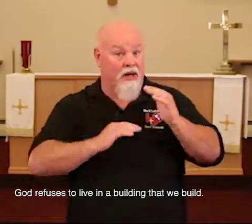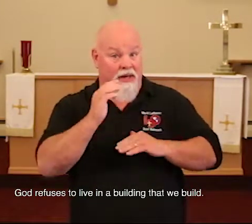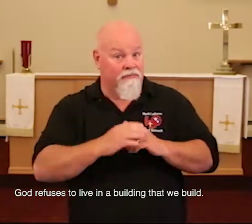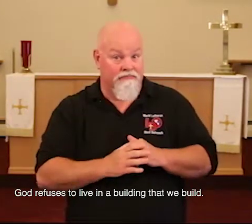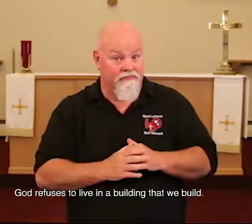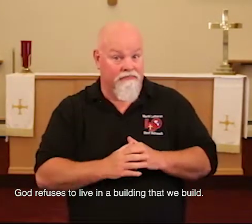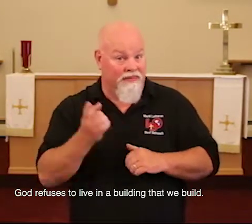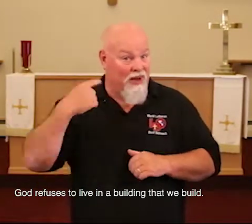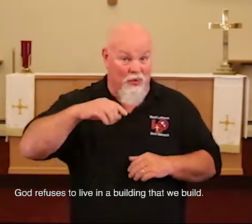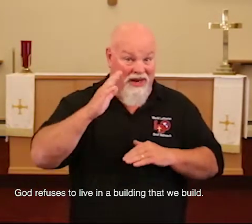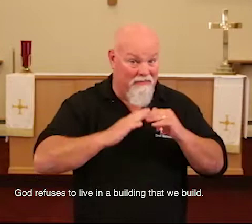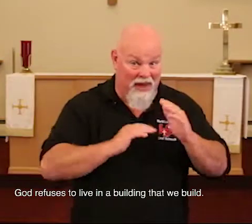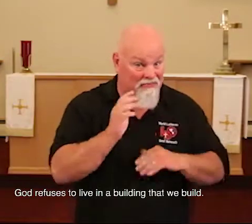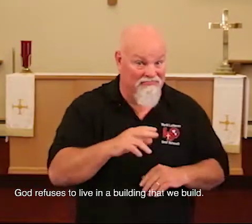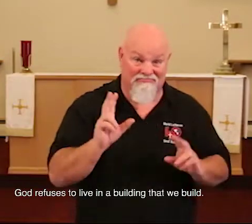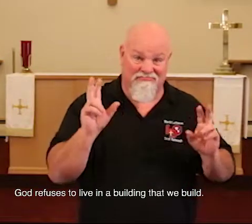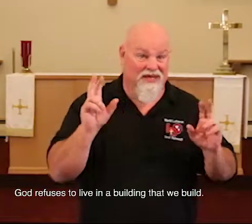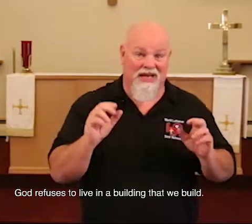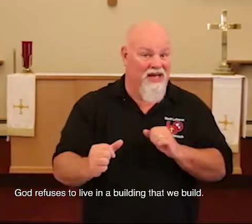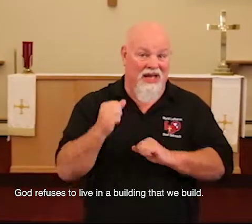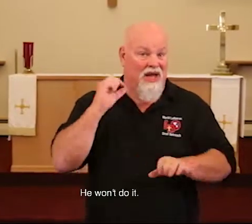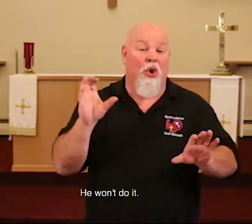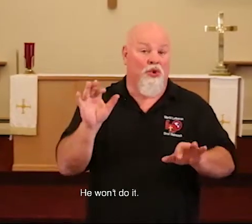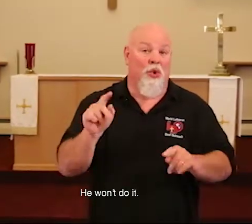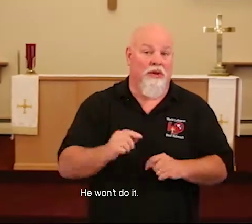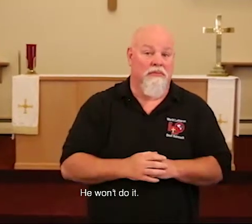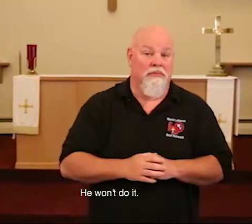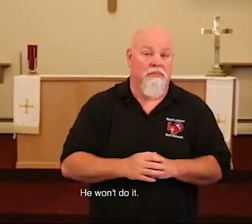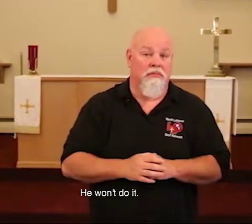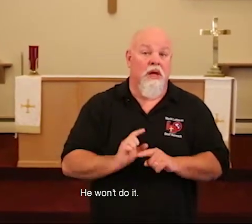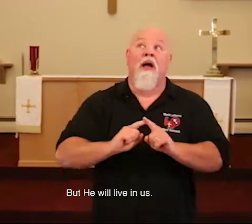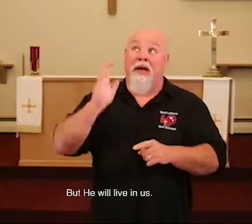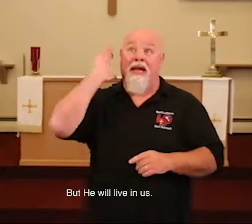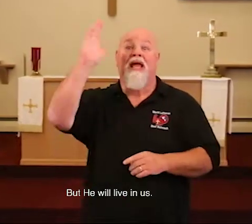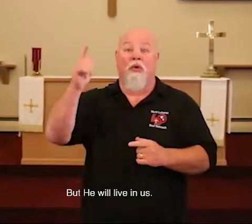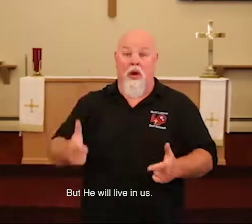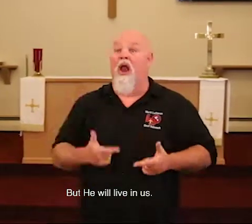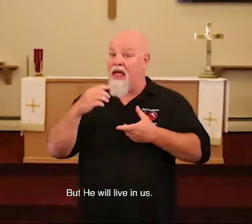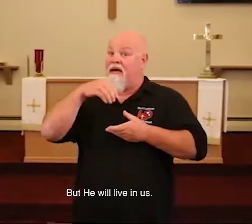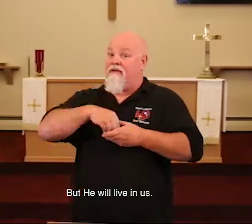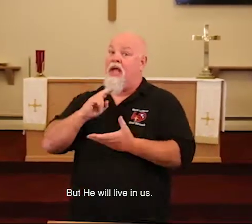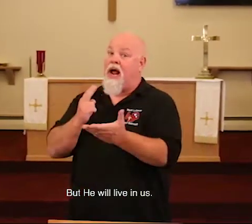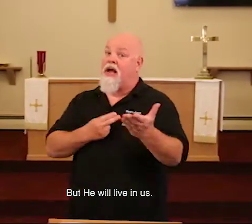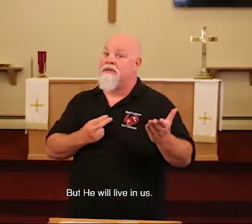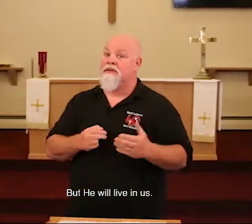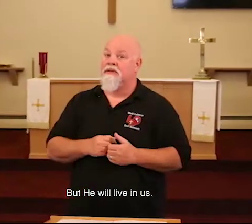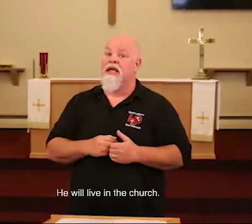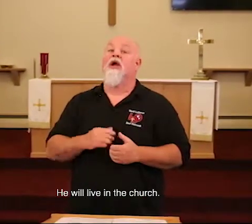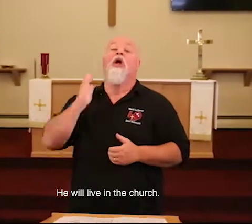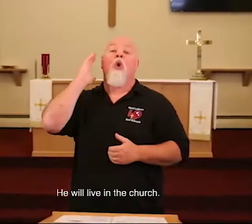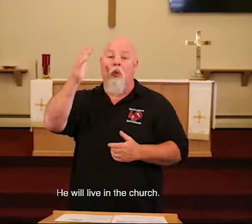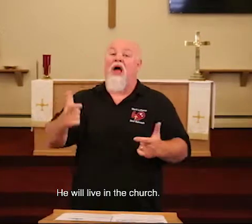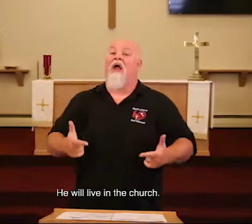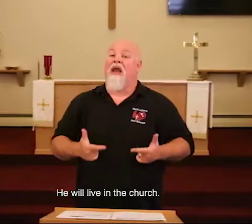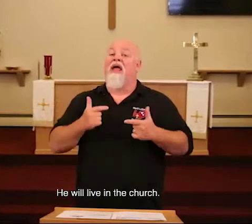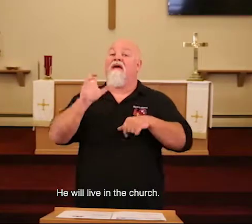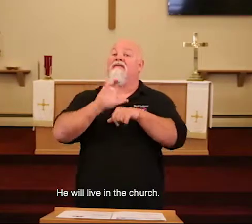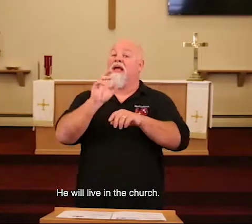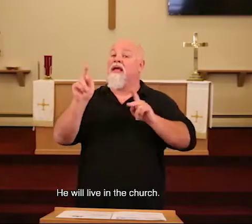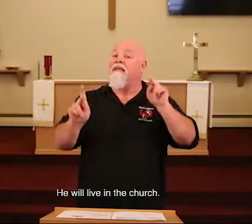building that we built. He won't do it. But he will live in us. He will live in